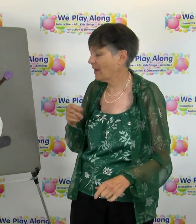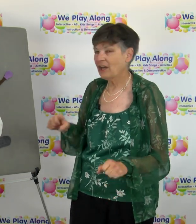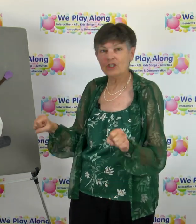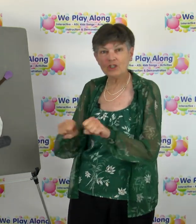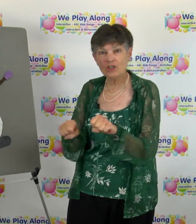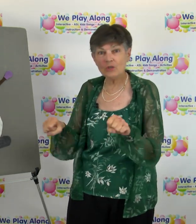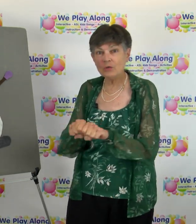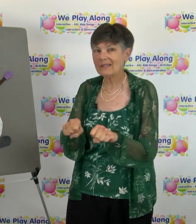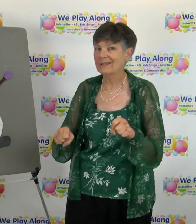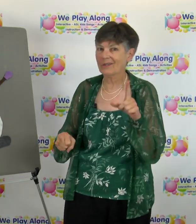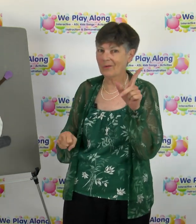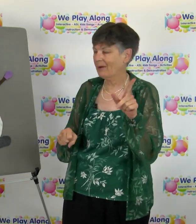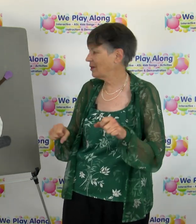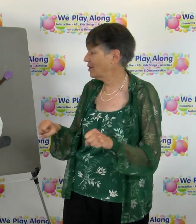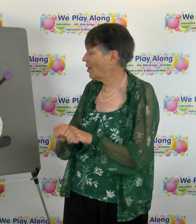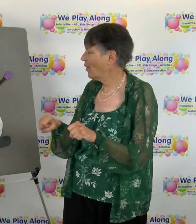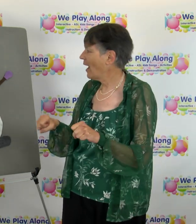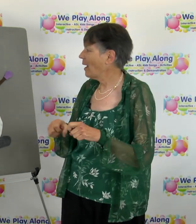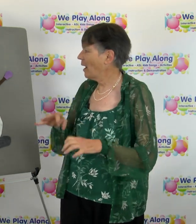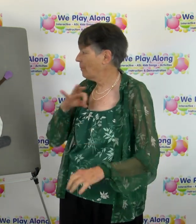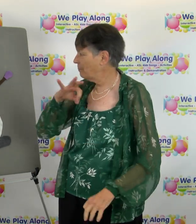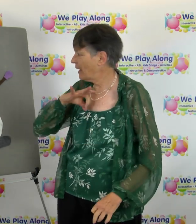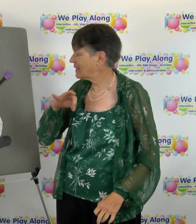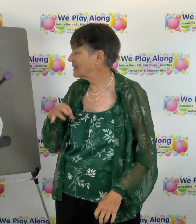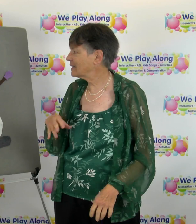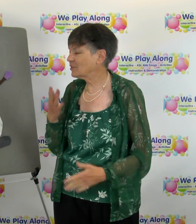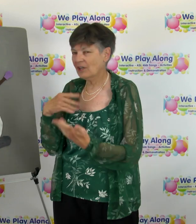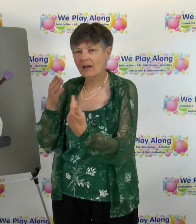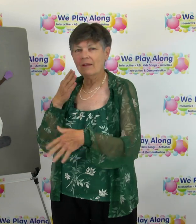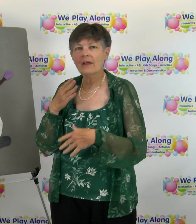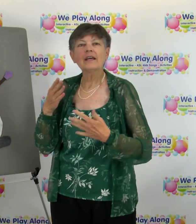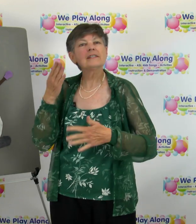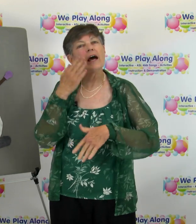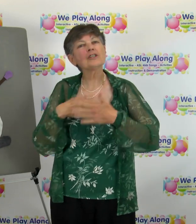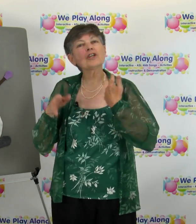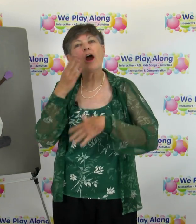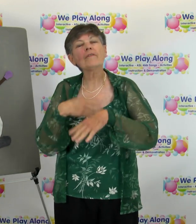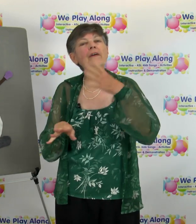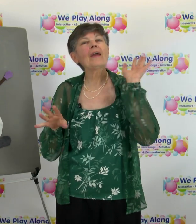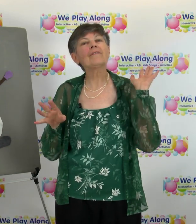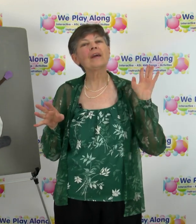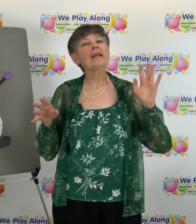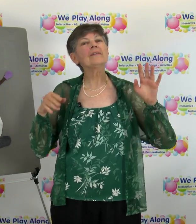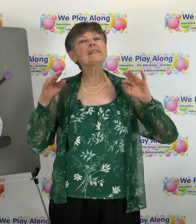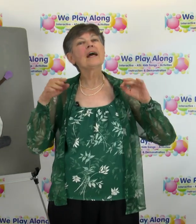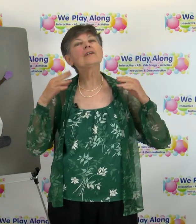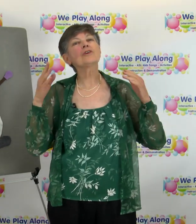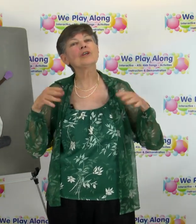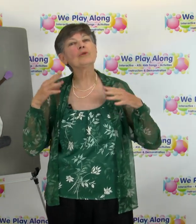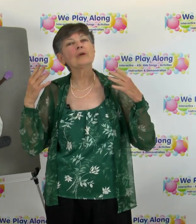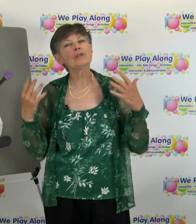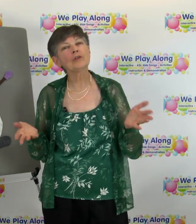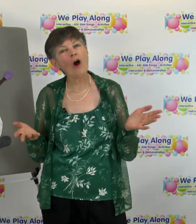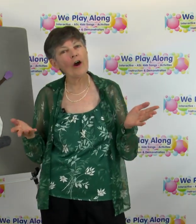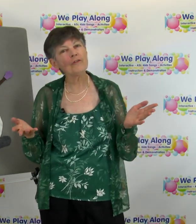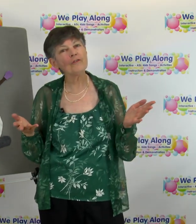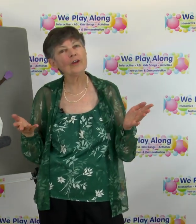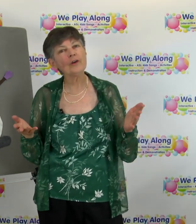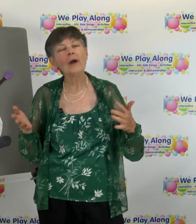Shoes, that's a great one to know Buttons Now scarf, if any of the signs are a little bit hard for you